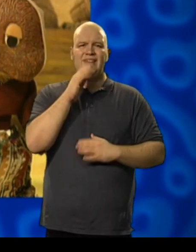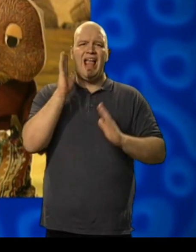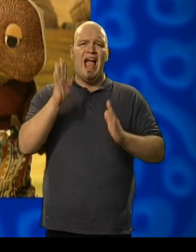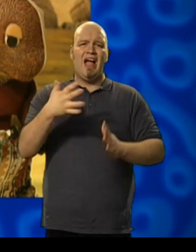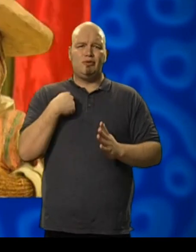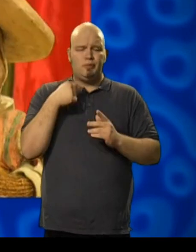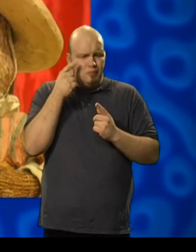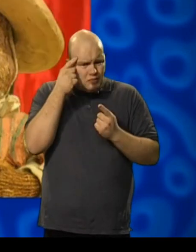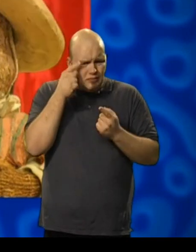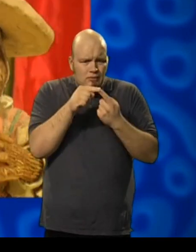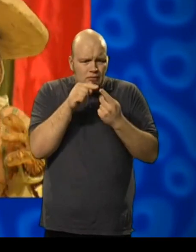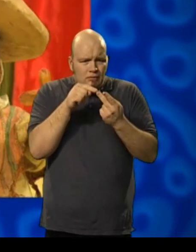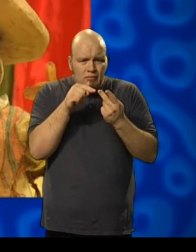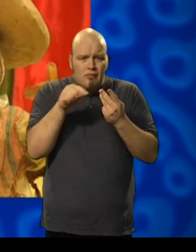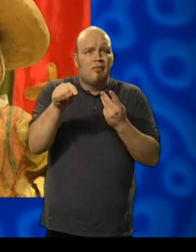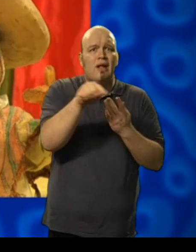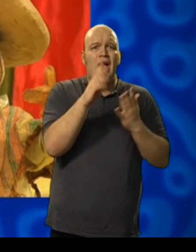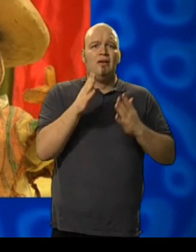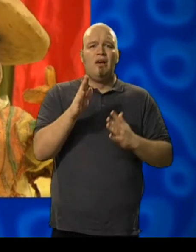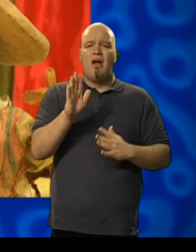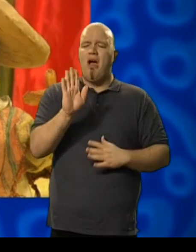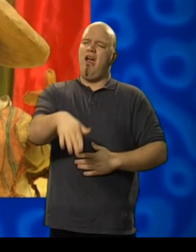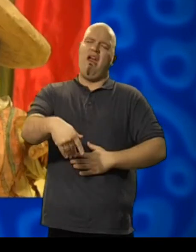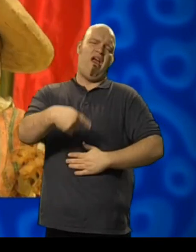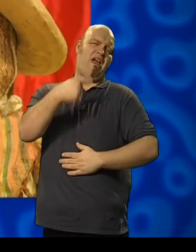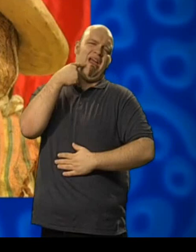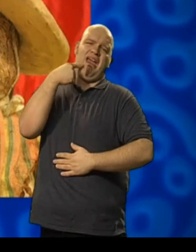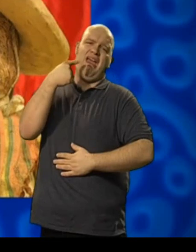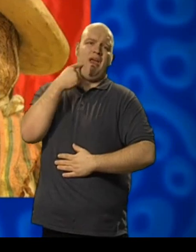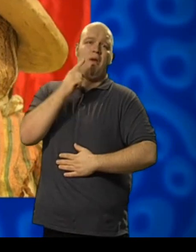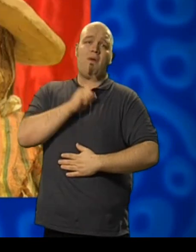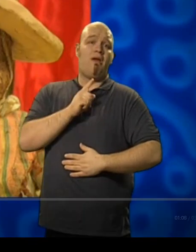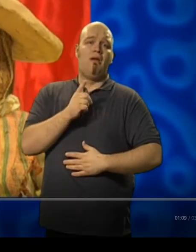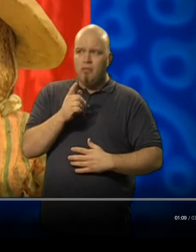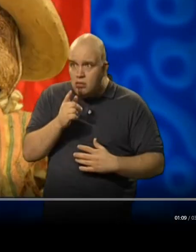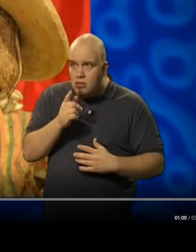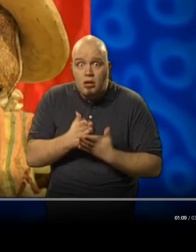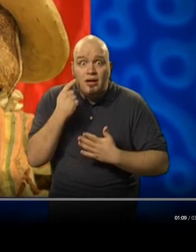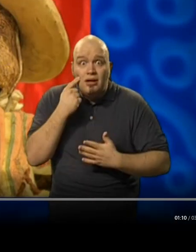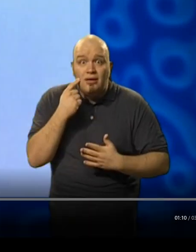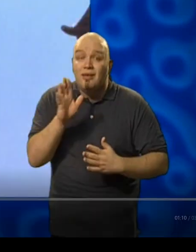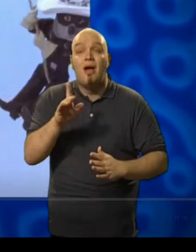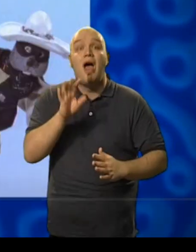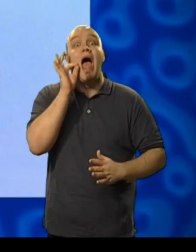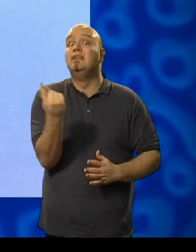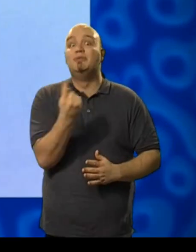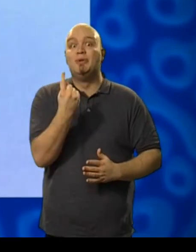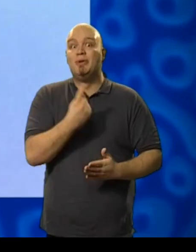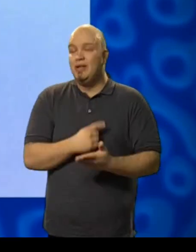work it out. Oh, that is easy. It is? Yes. We ask.